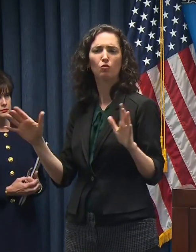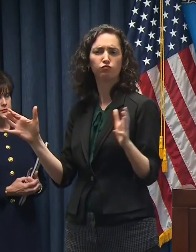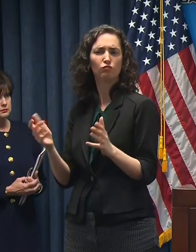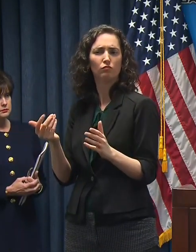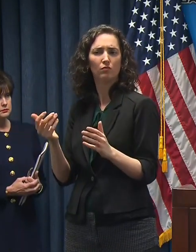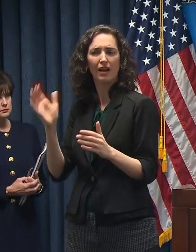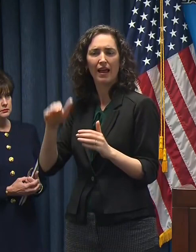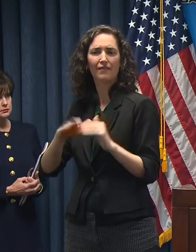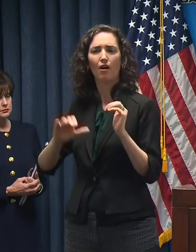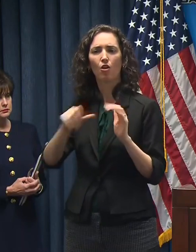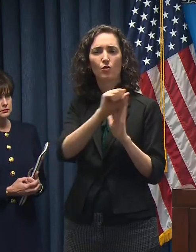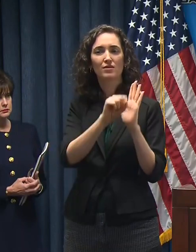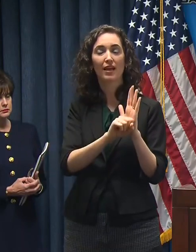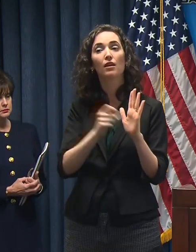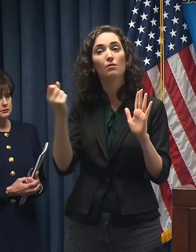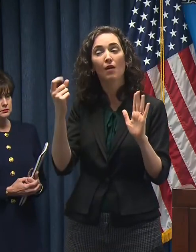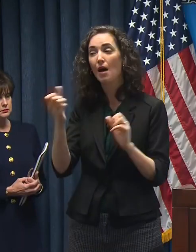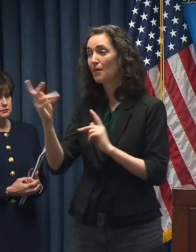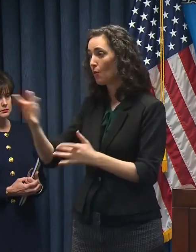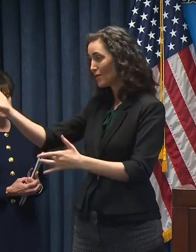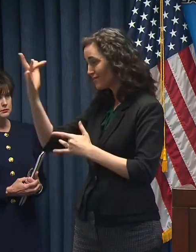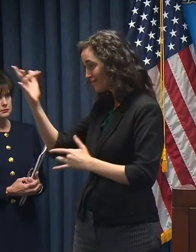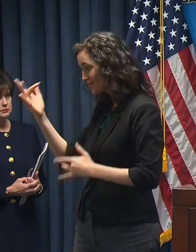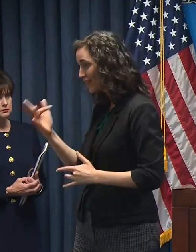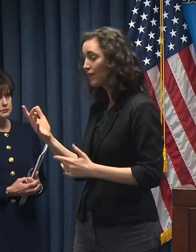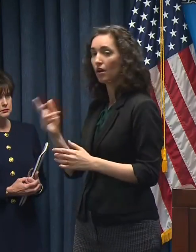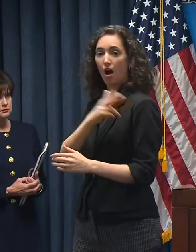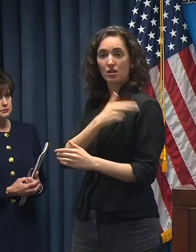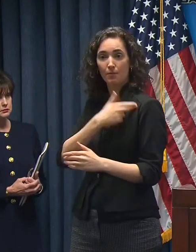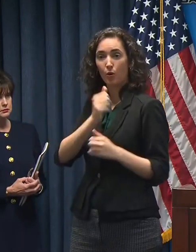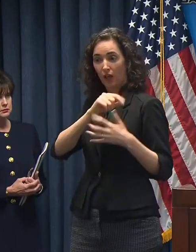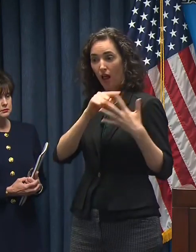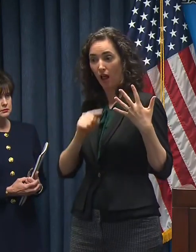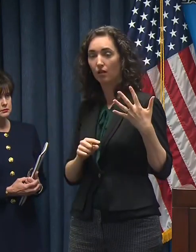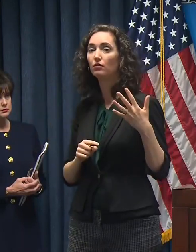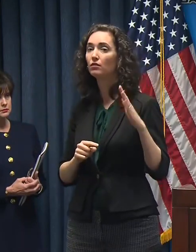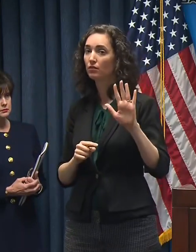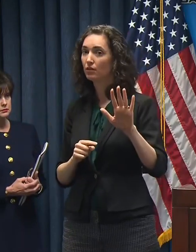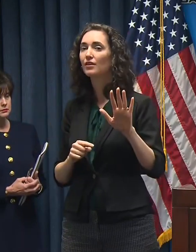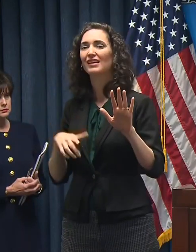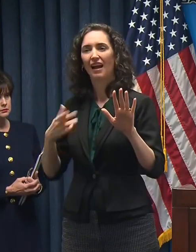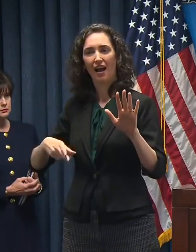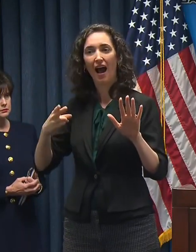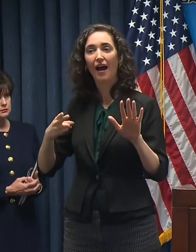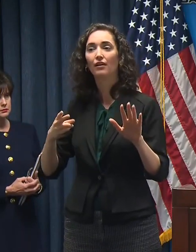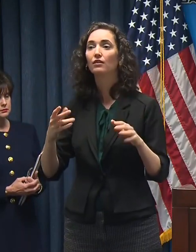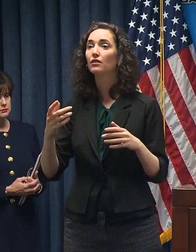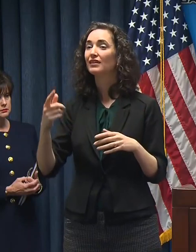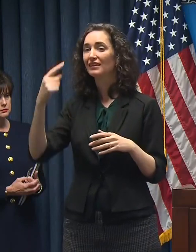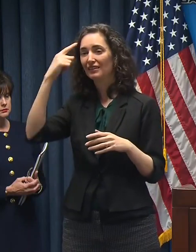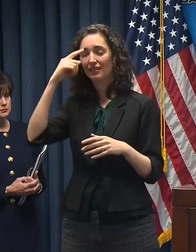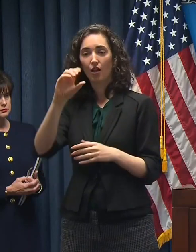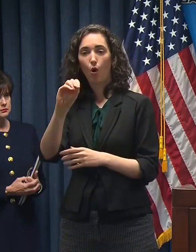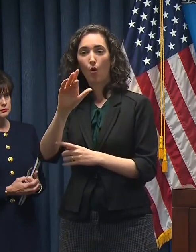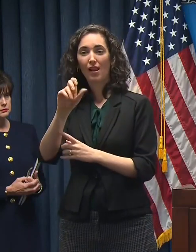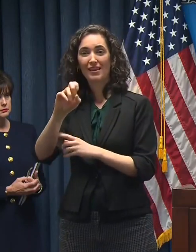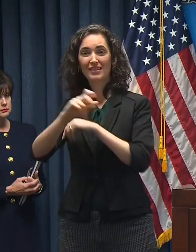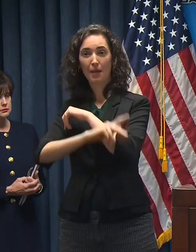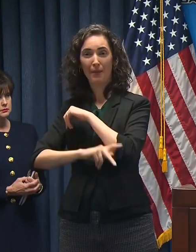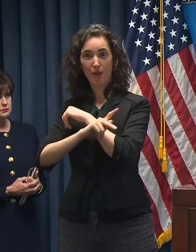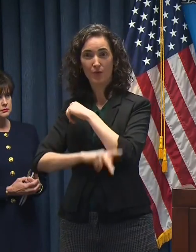of the counties and parishes in the United States of America, Orleans currently comes in at number seven. Orleans Parish is nowhere